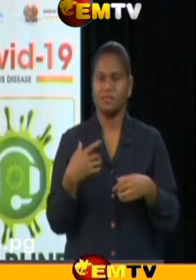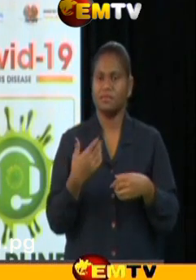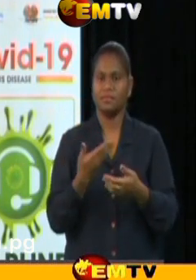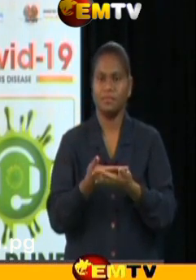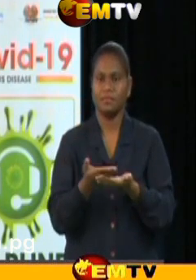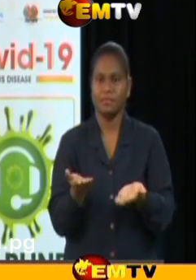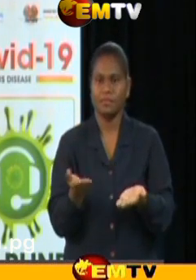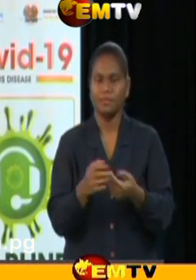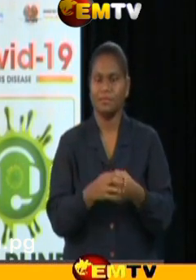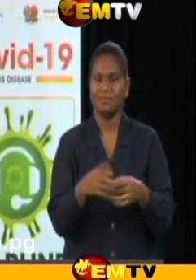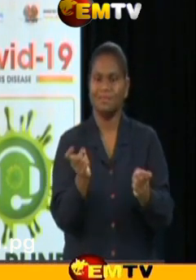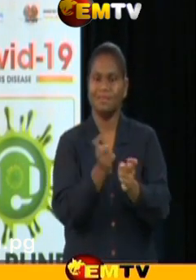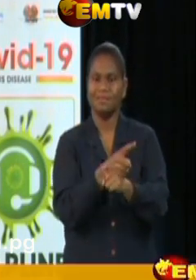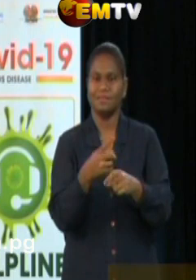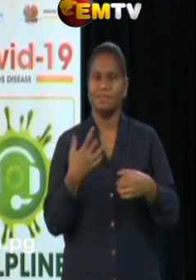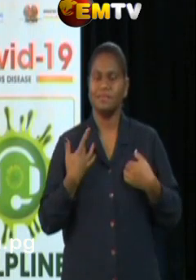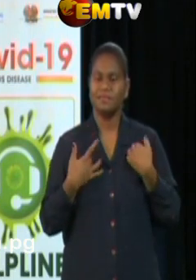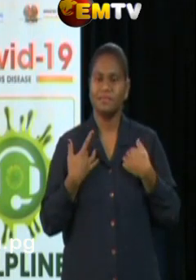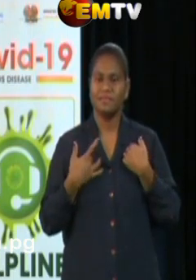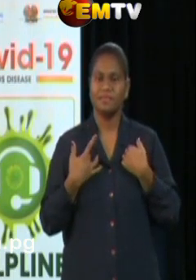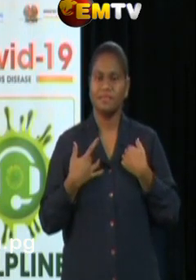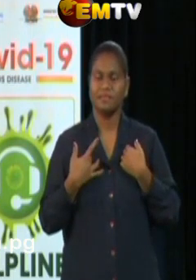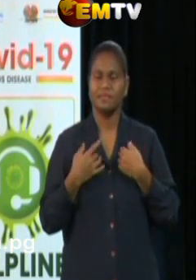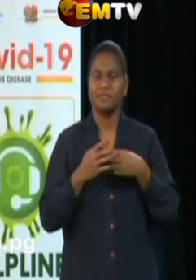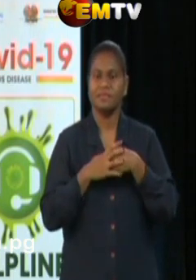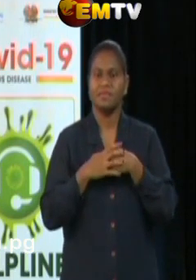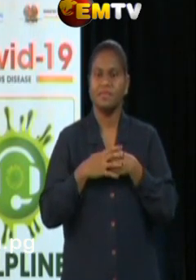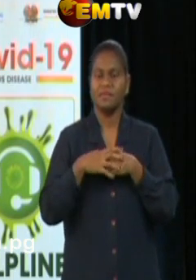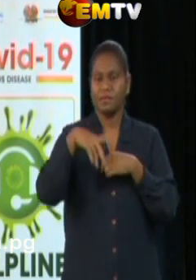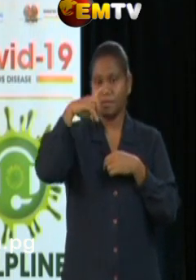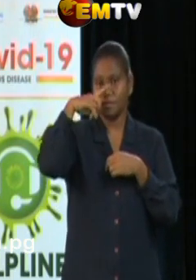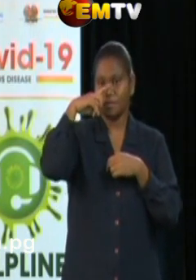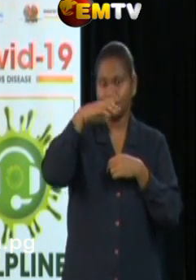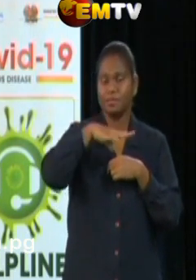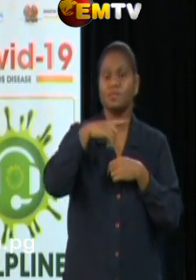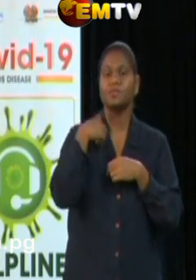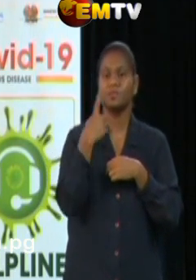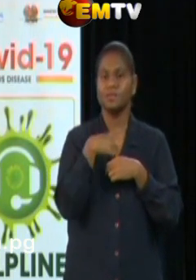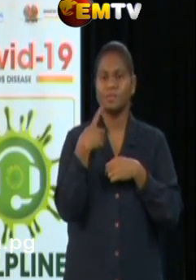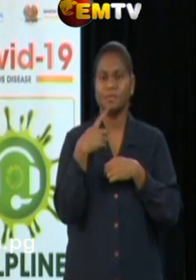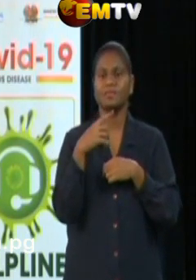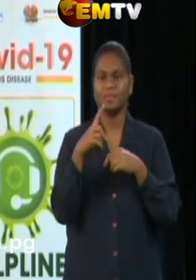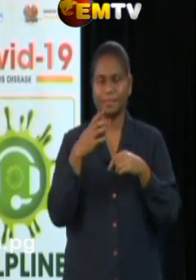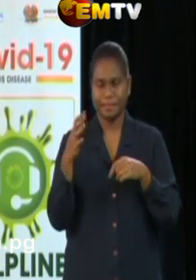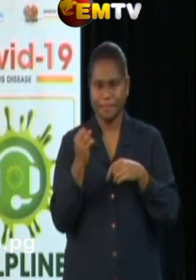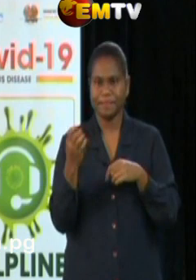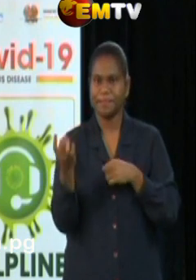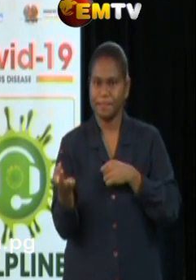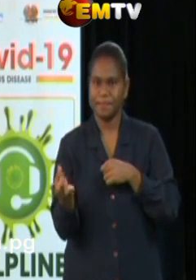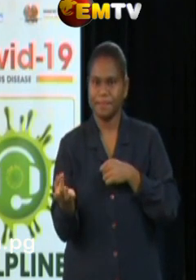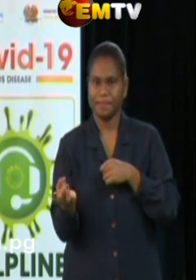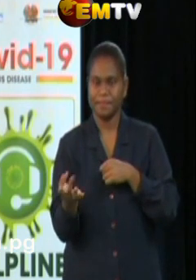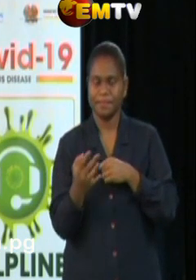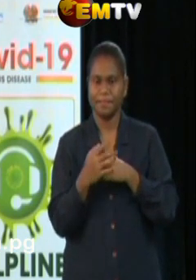lifestyle in as far as COVID lifestyle readiness or preparedness is concerned. And if there is no